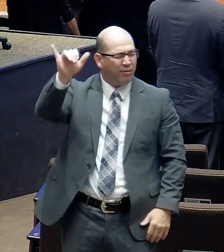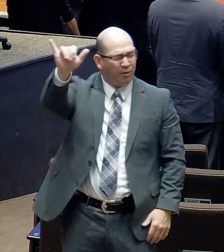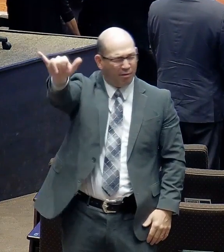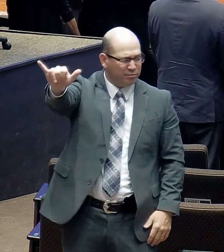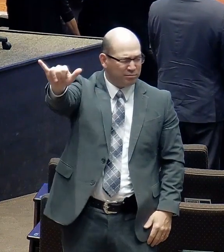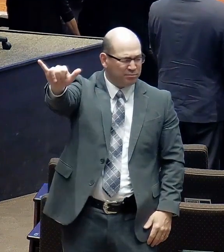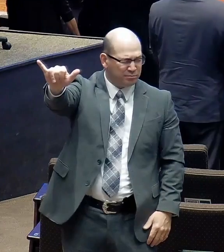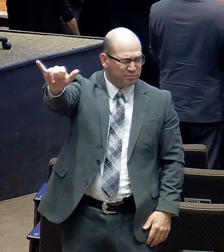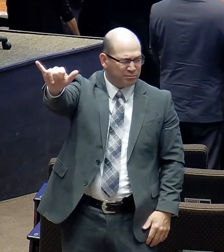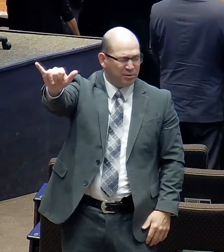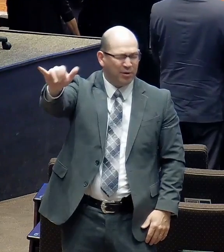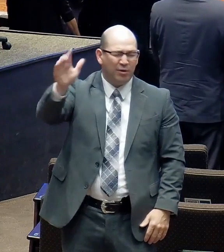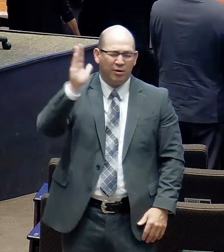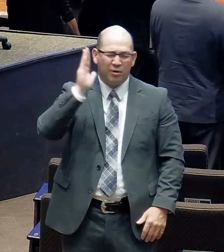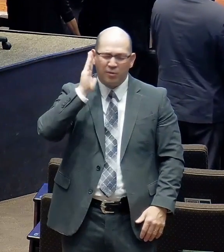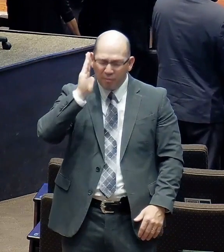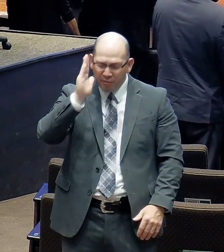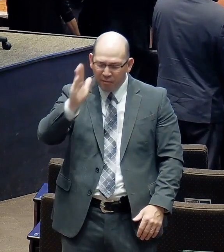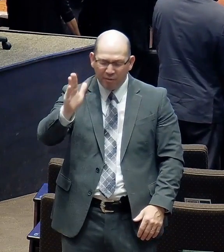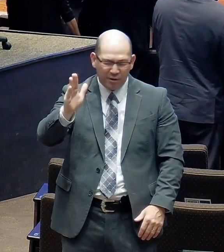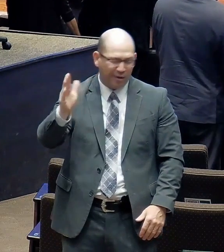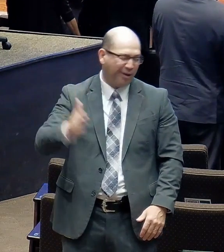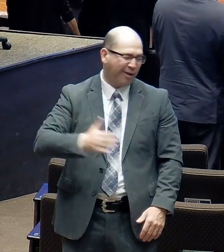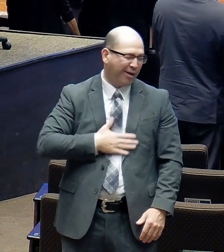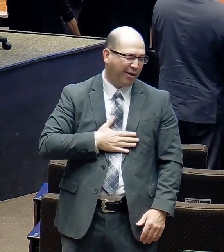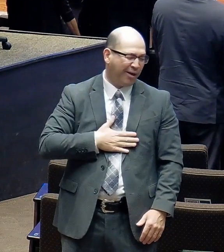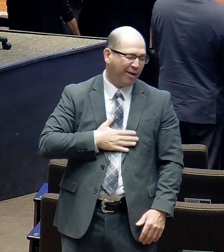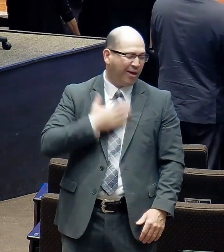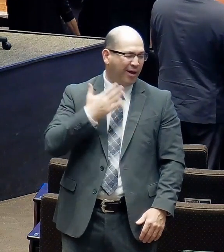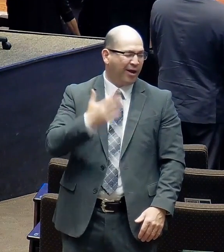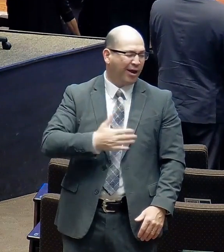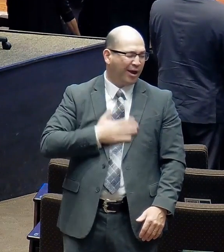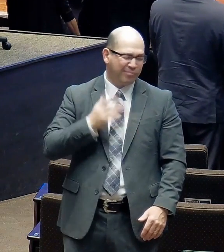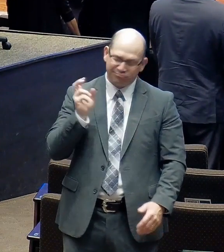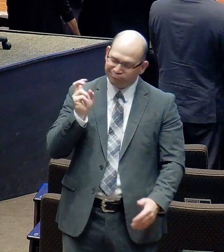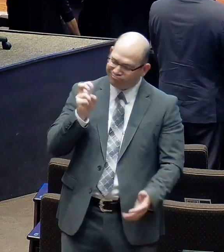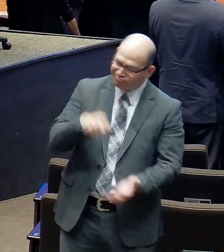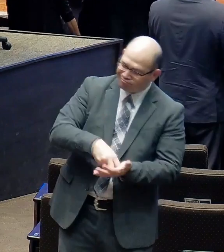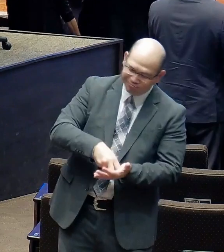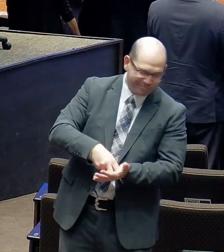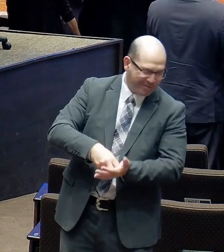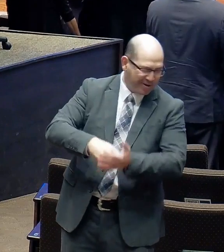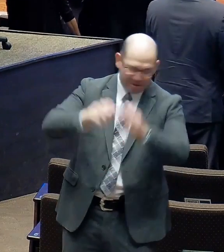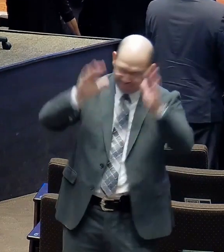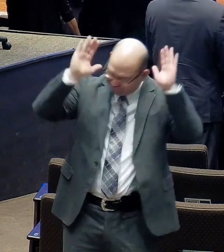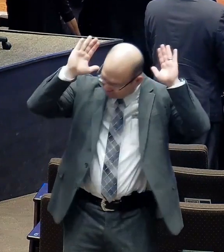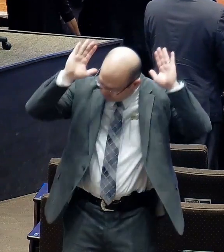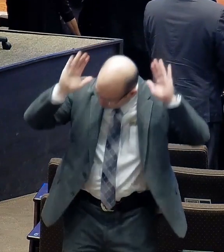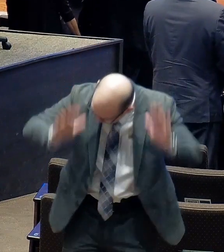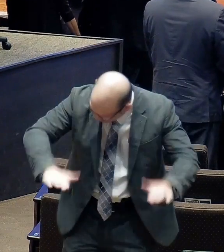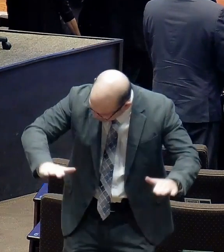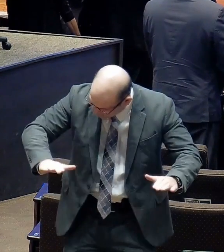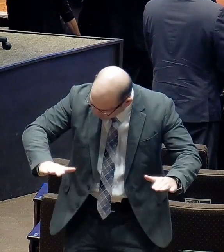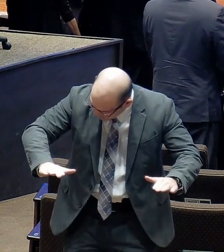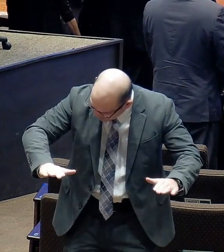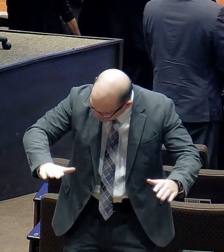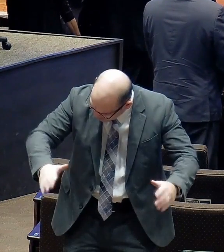be more than happy to bend our knees and bow our heads and give you all the honor and